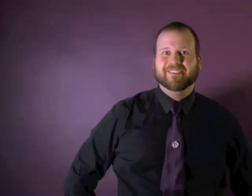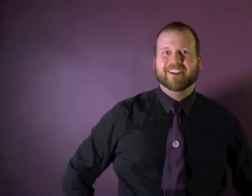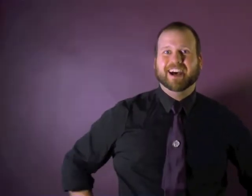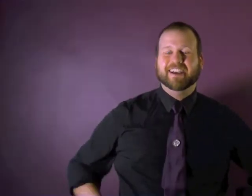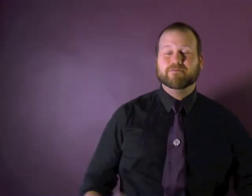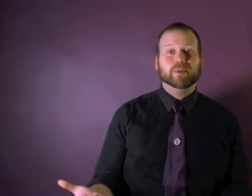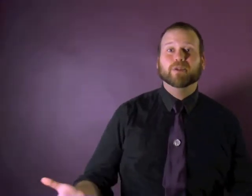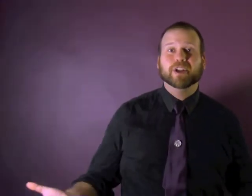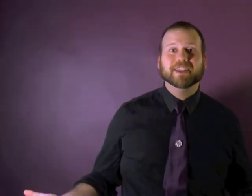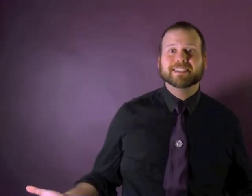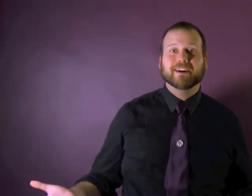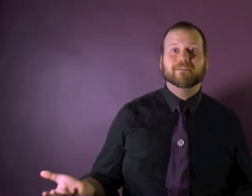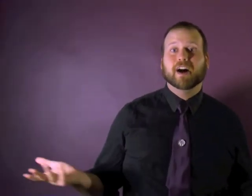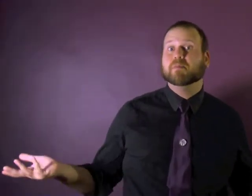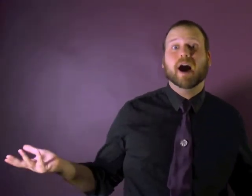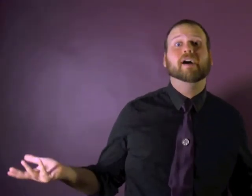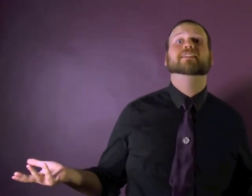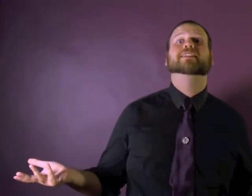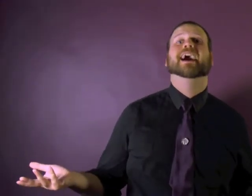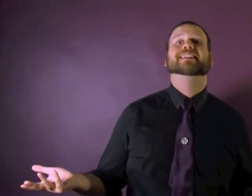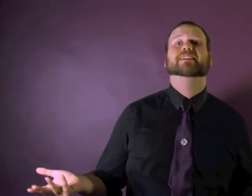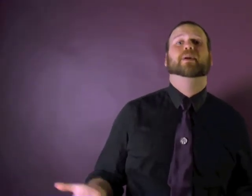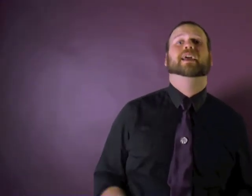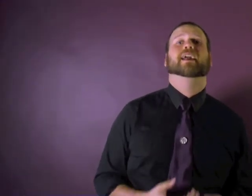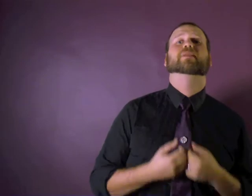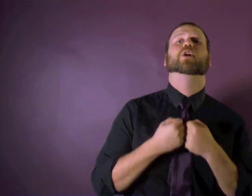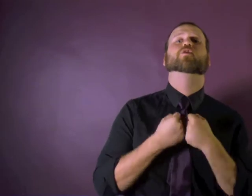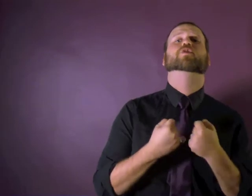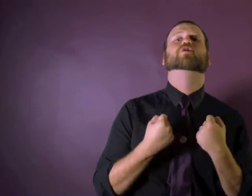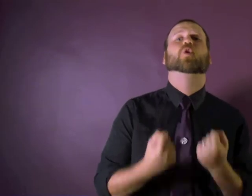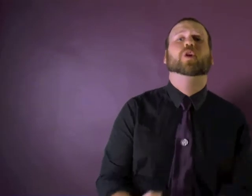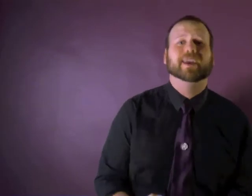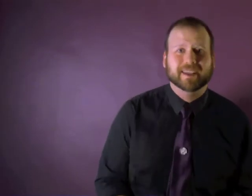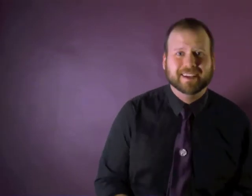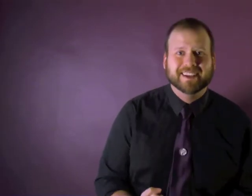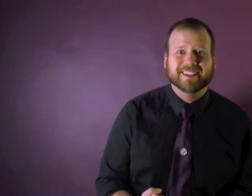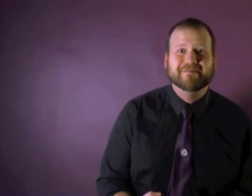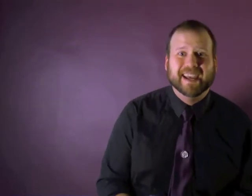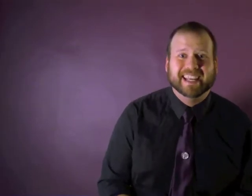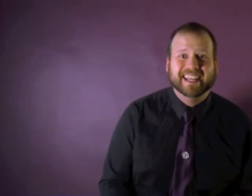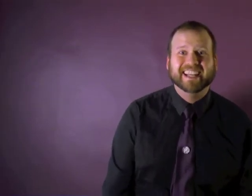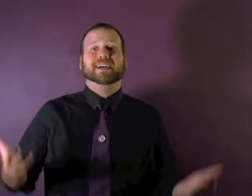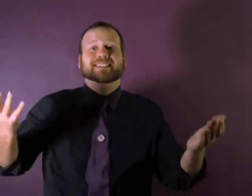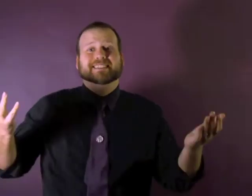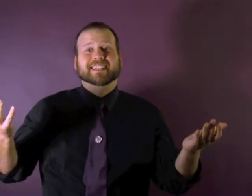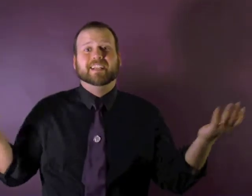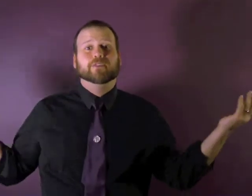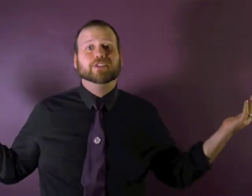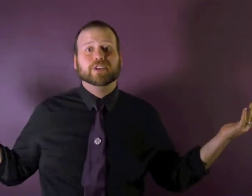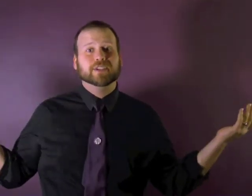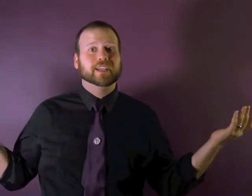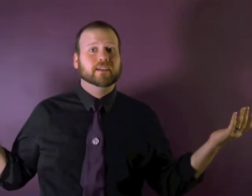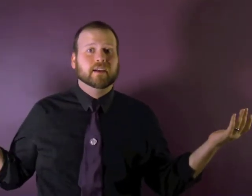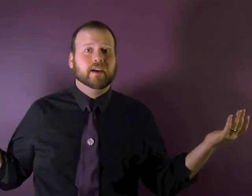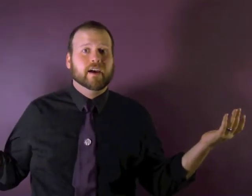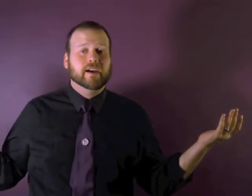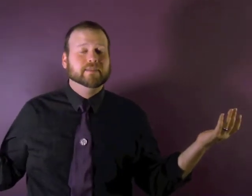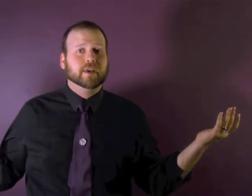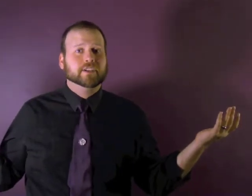If people want all this stuff, I'll gladly make it, I'm overjoyed to make it. But if there's only as much